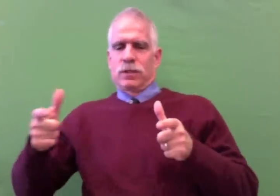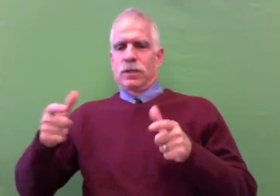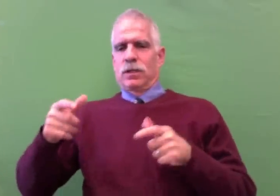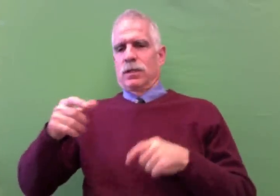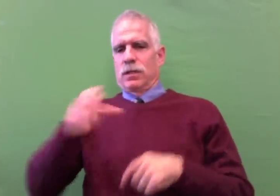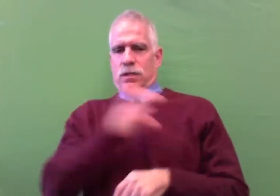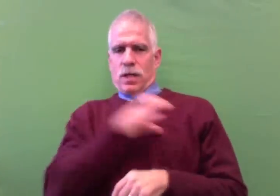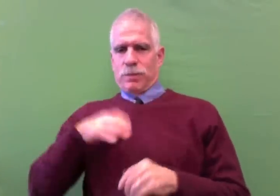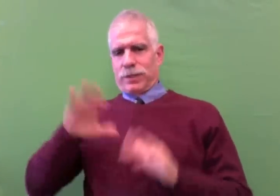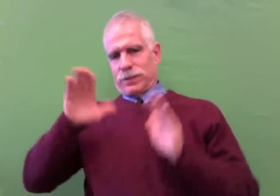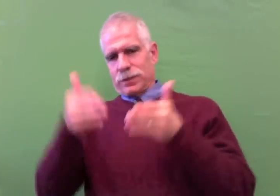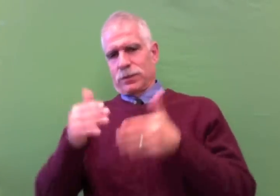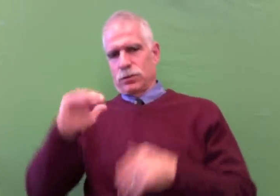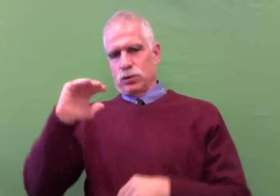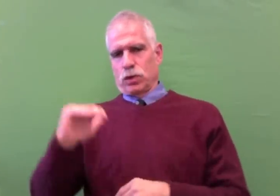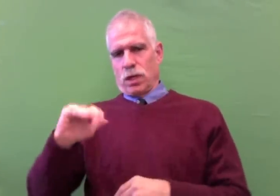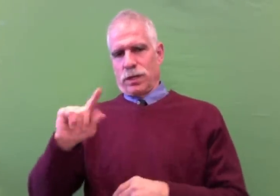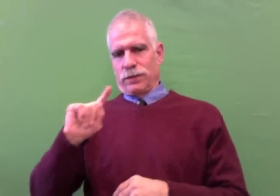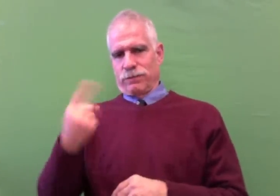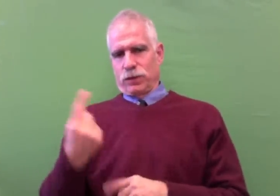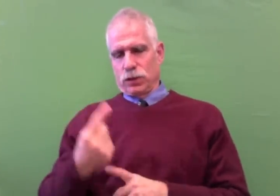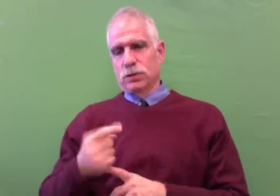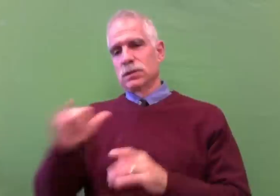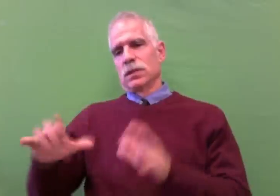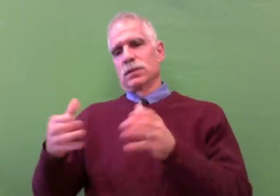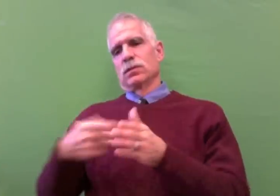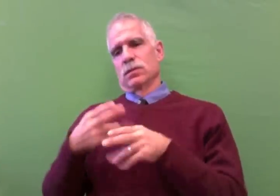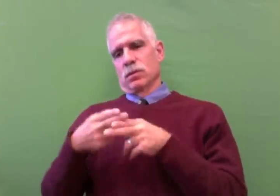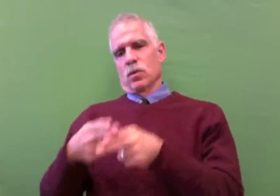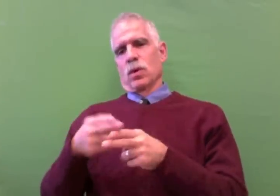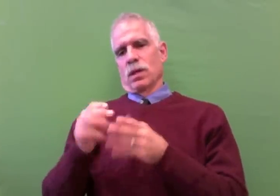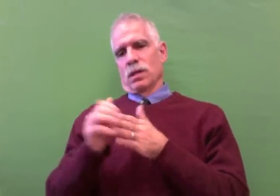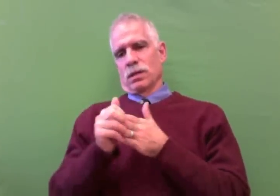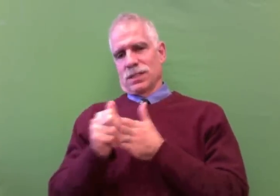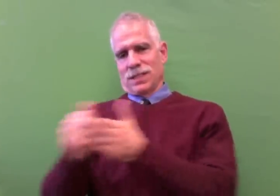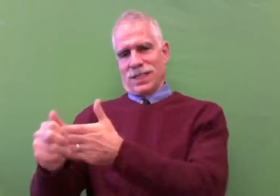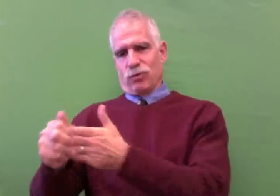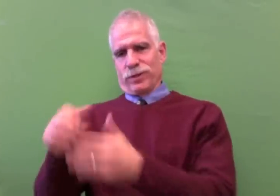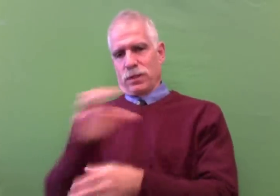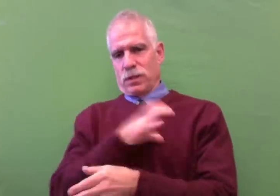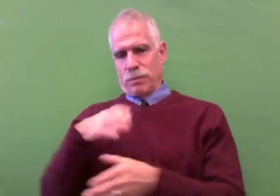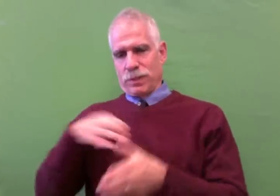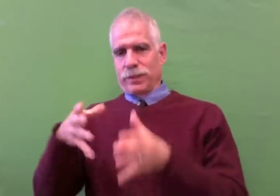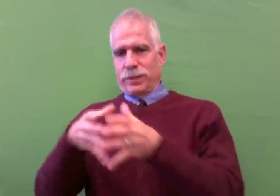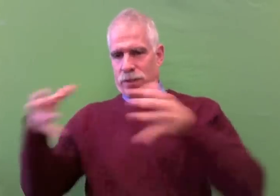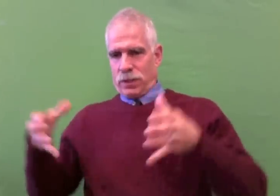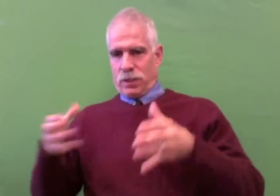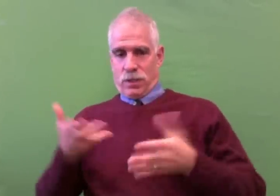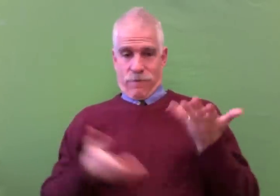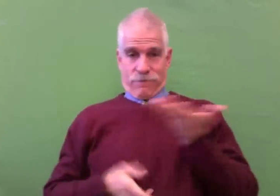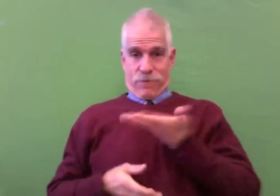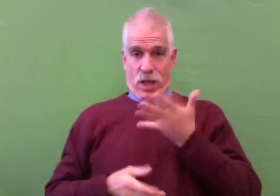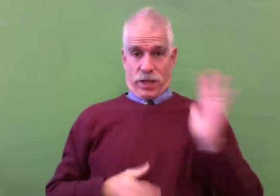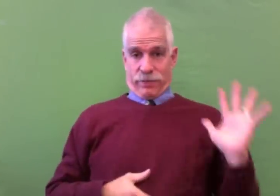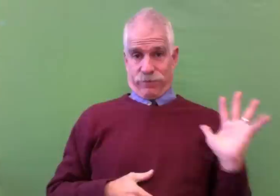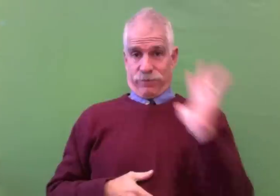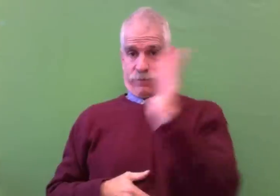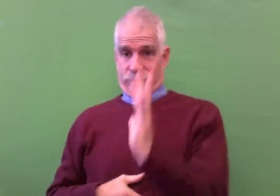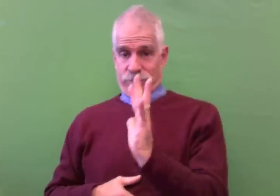over the time that we first started the group. We've decided to create a steering committee,